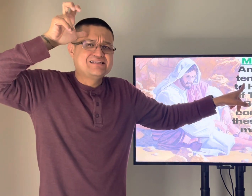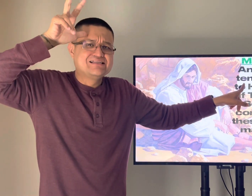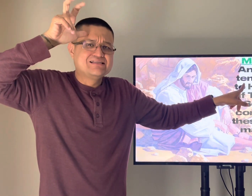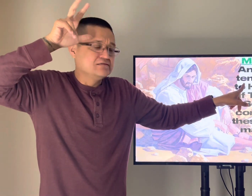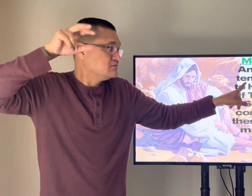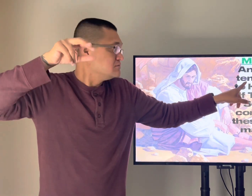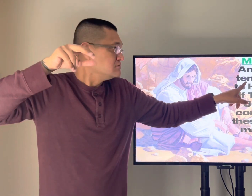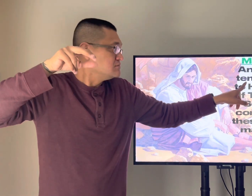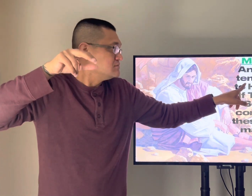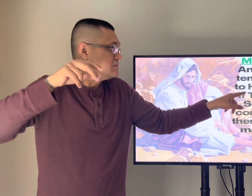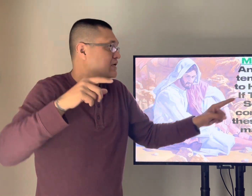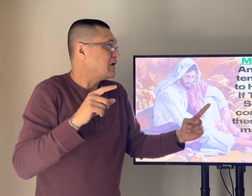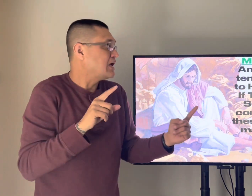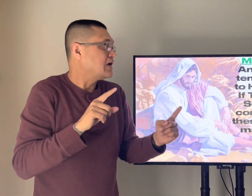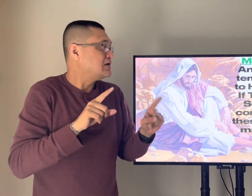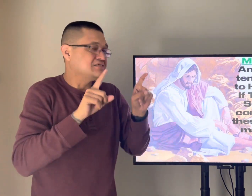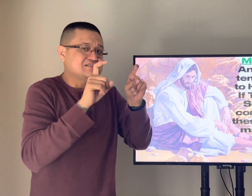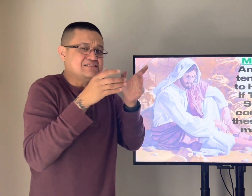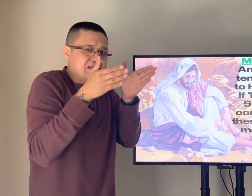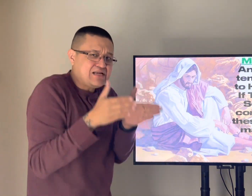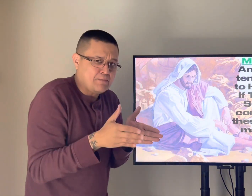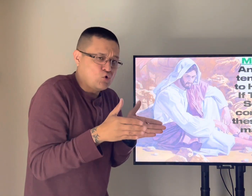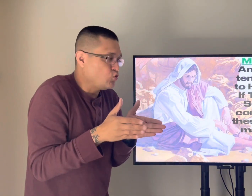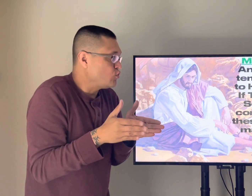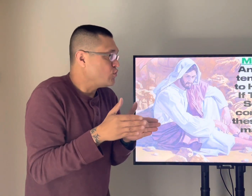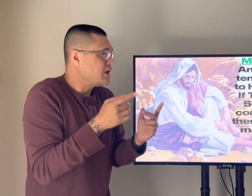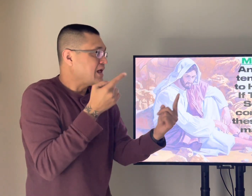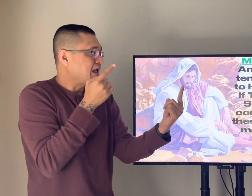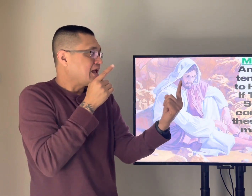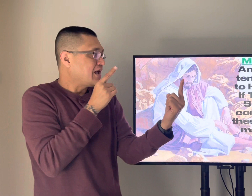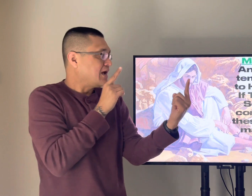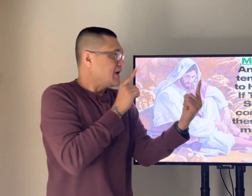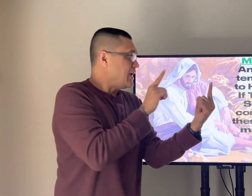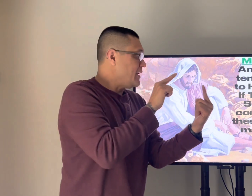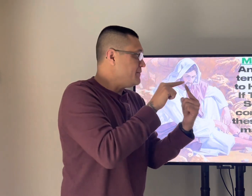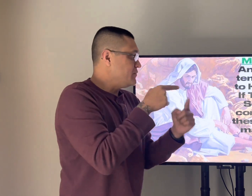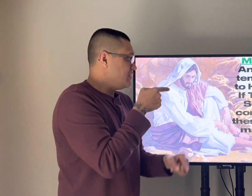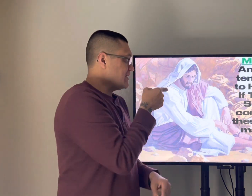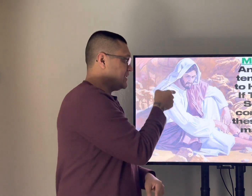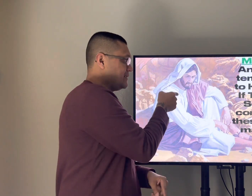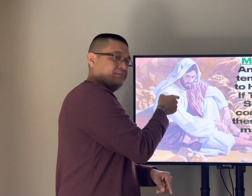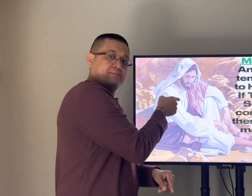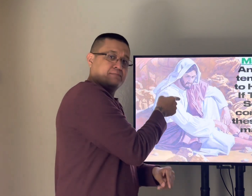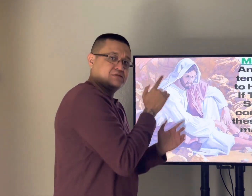and the tempter here is the devil because when the tempter came to him